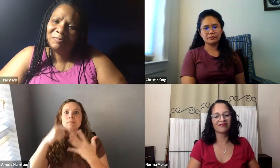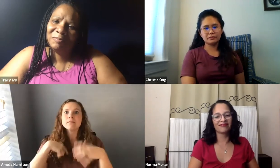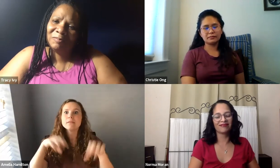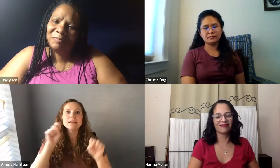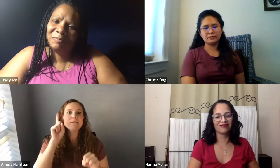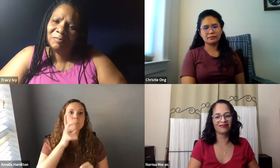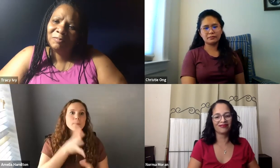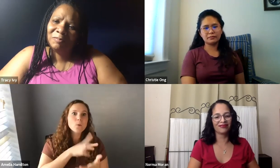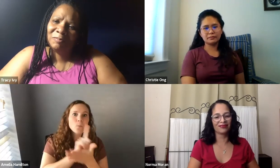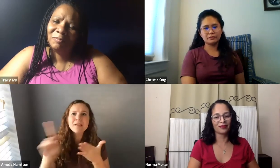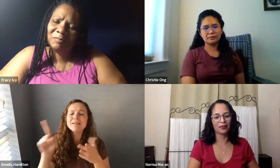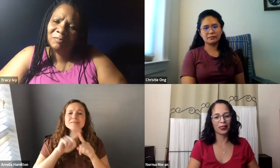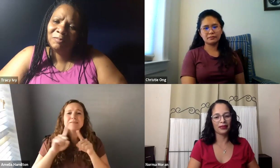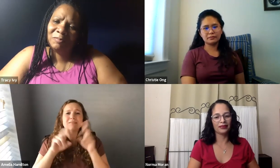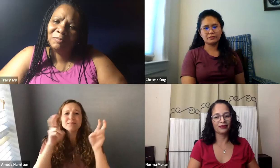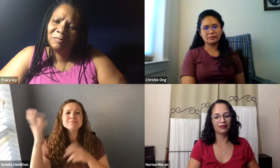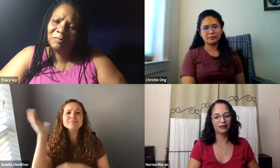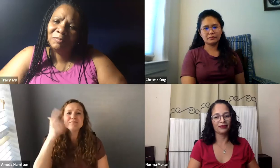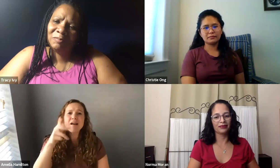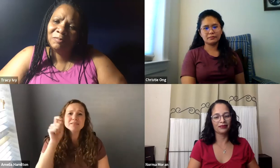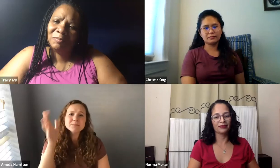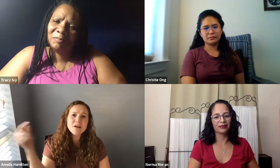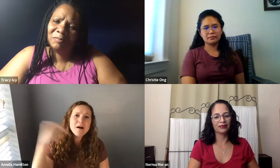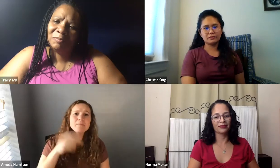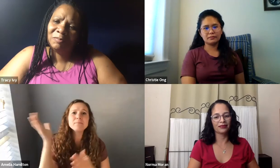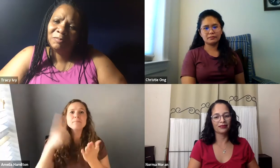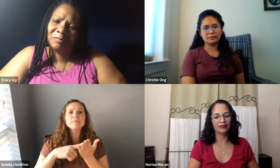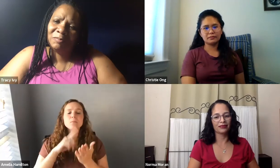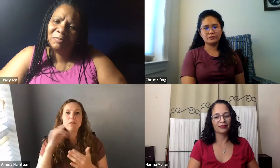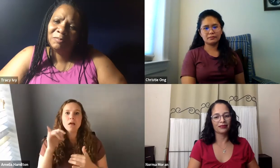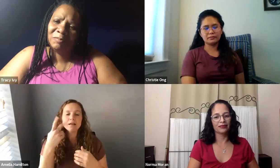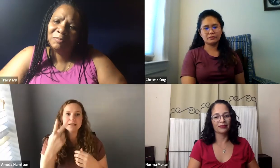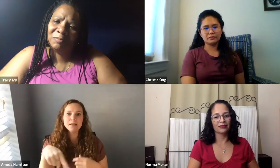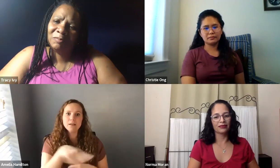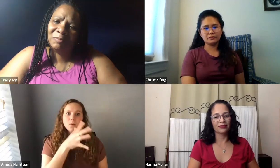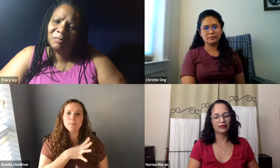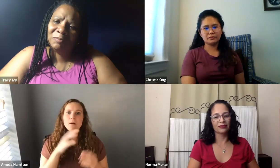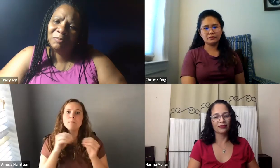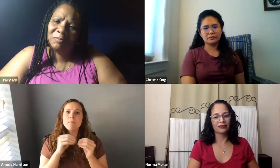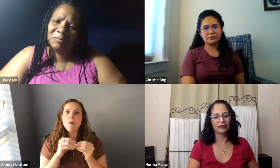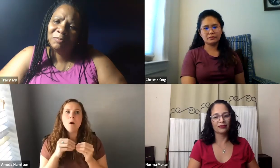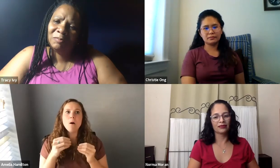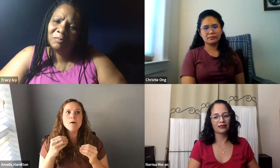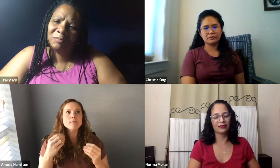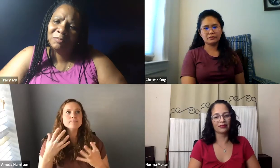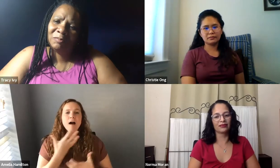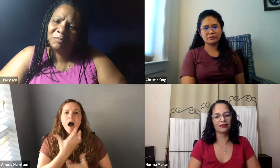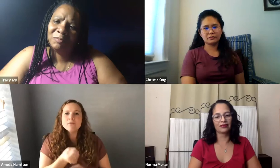women. We hosted things like Deaf Women's Week and self-defense classes. We had guest speakers come in. And it was a